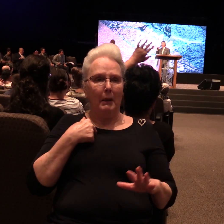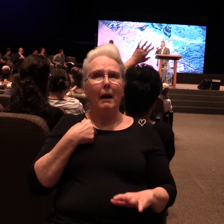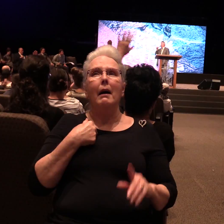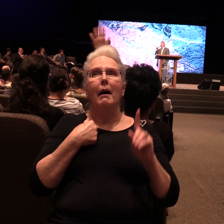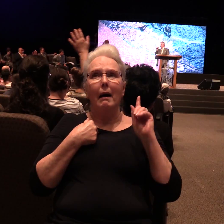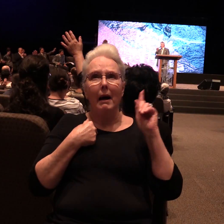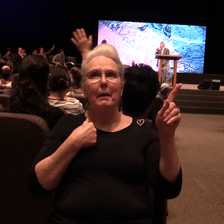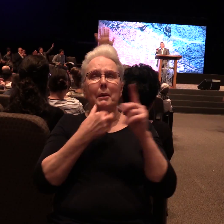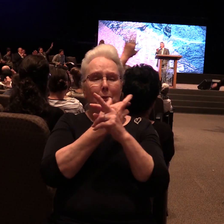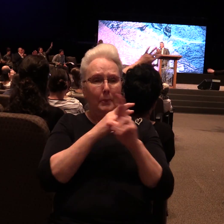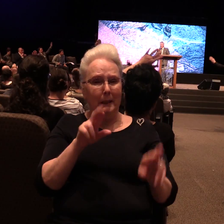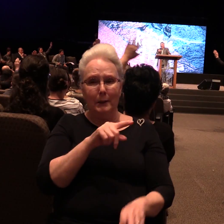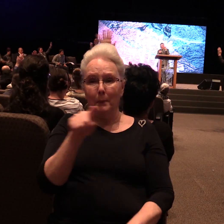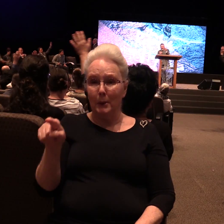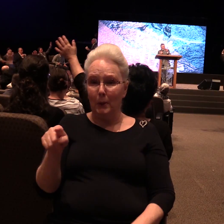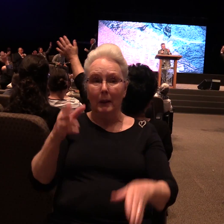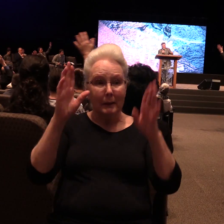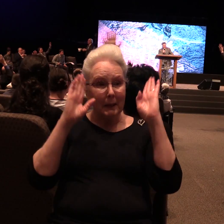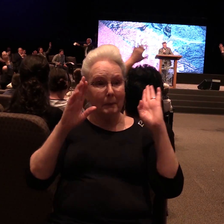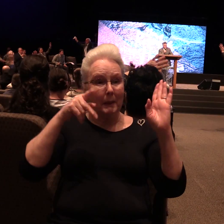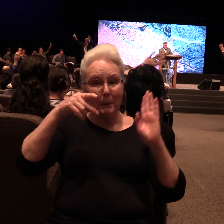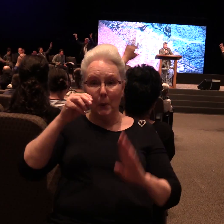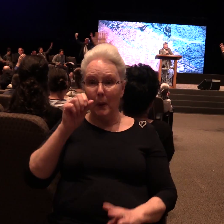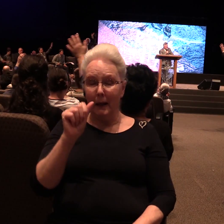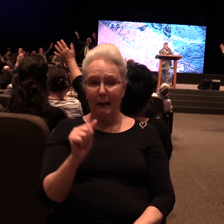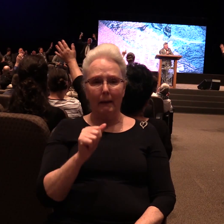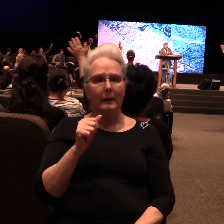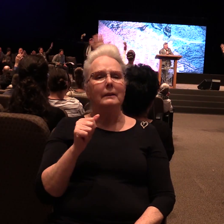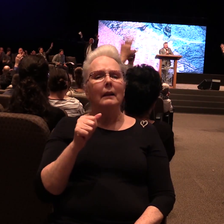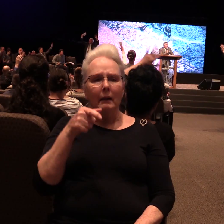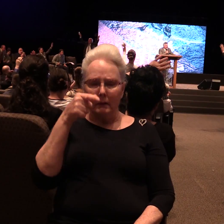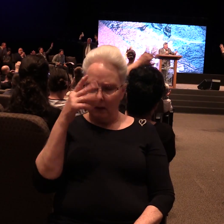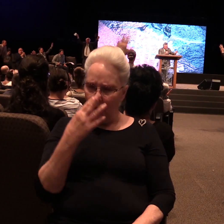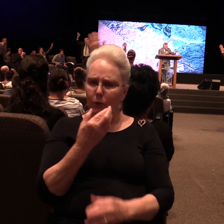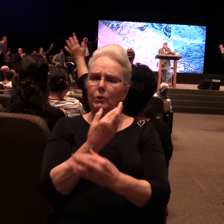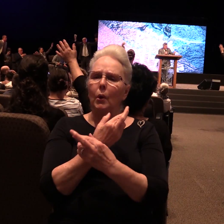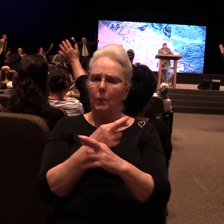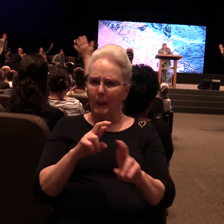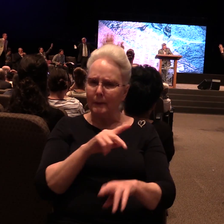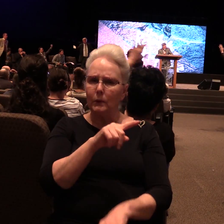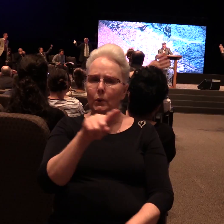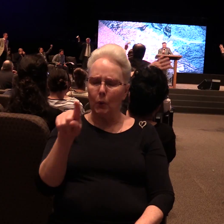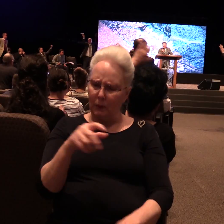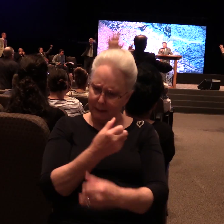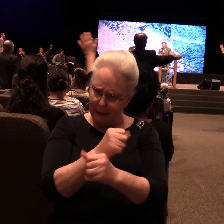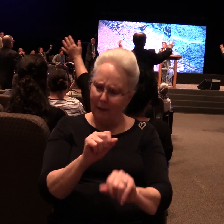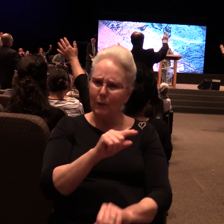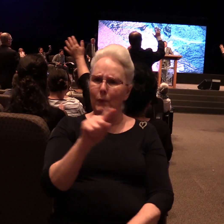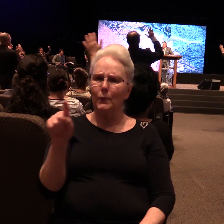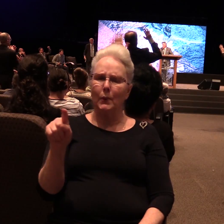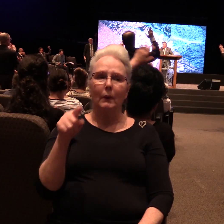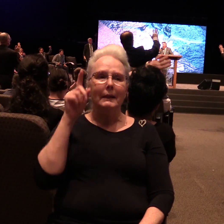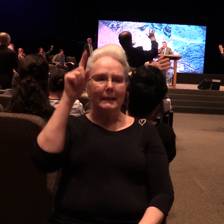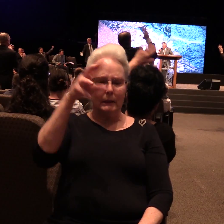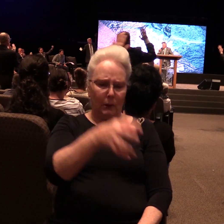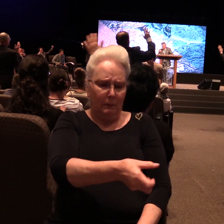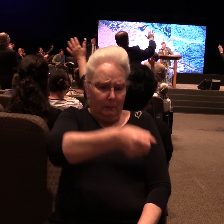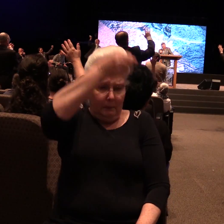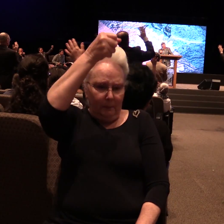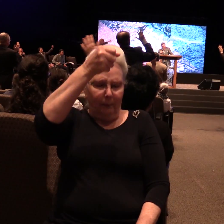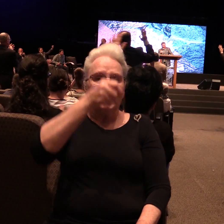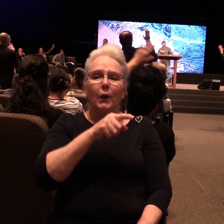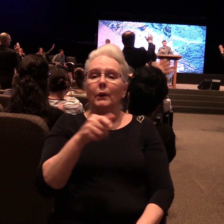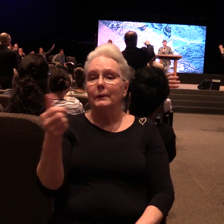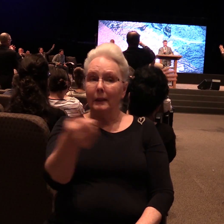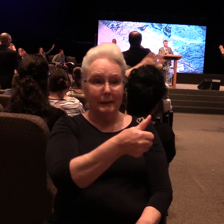Do you hear me, POA? God's on a rescue mission this morning. Coming down to get you out of the trouble. You can't get